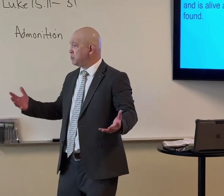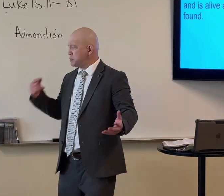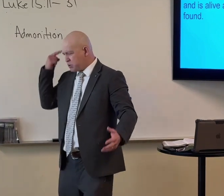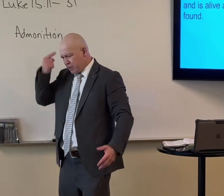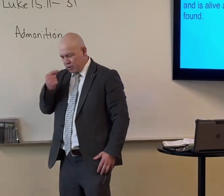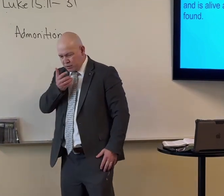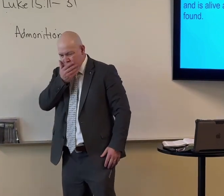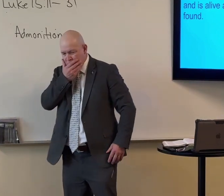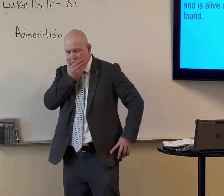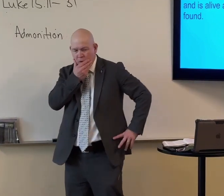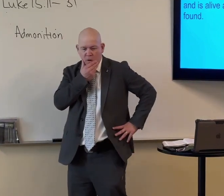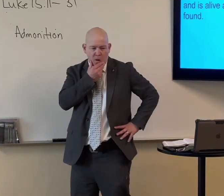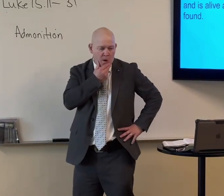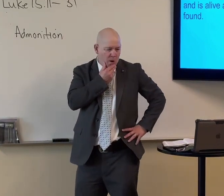So. Think about these things.